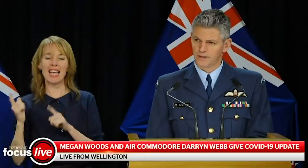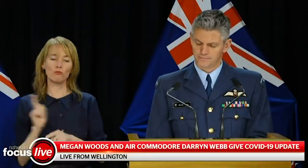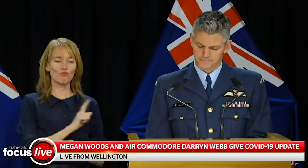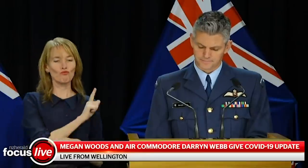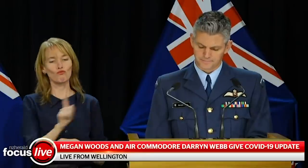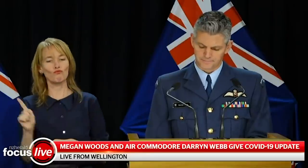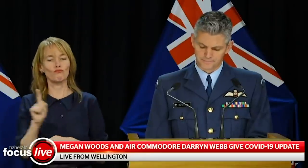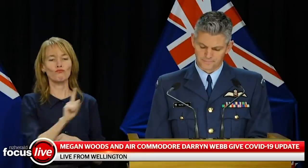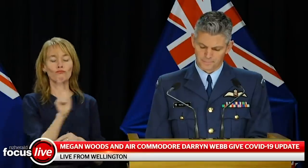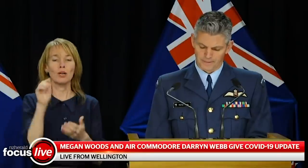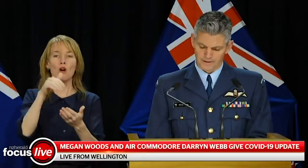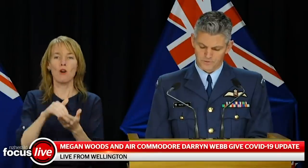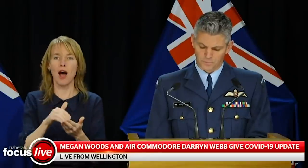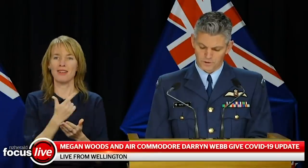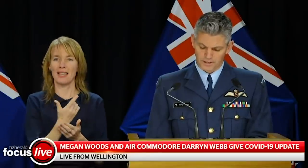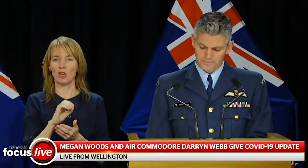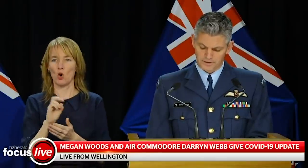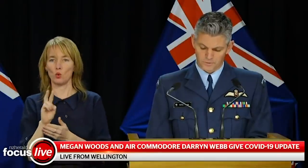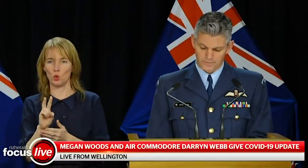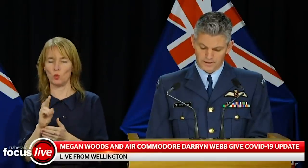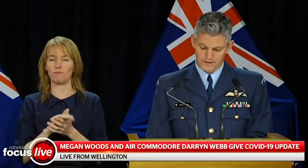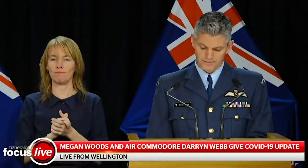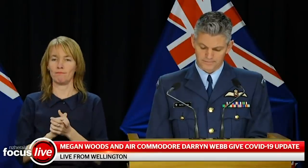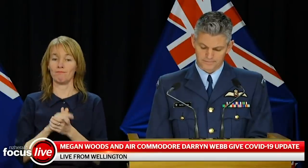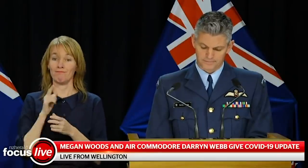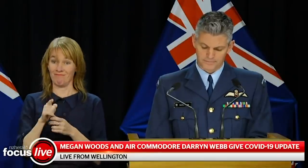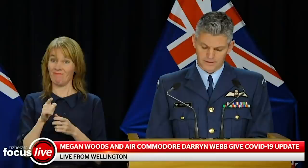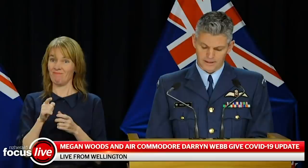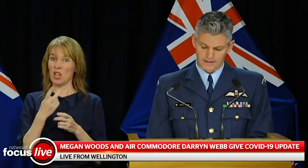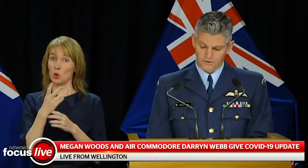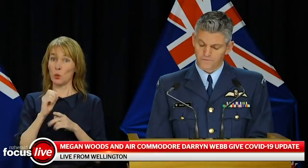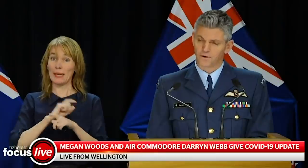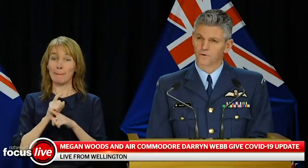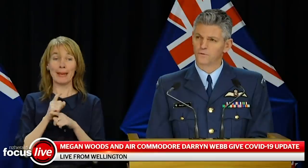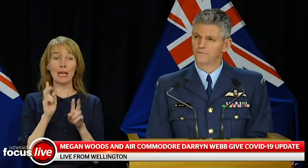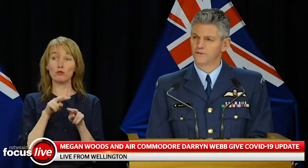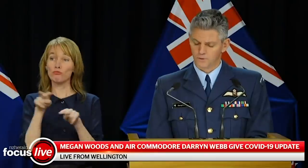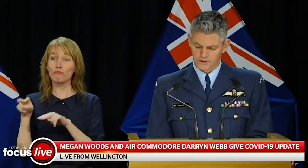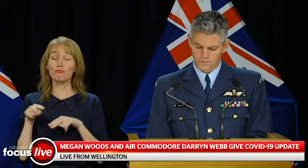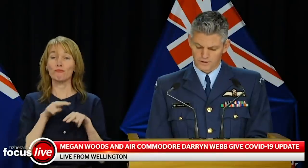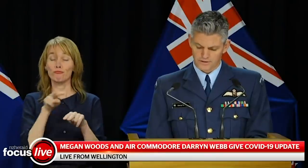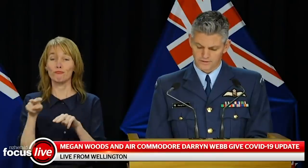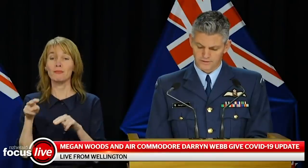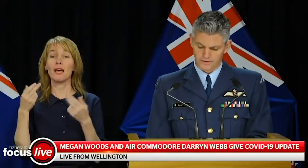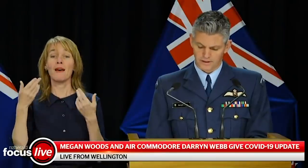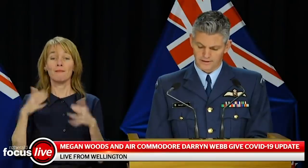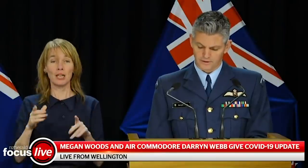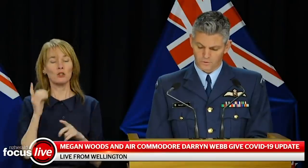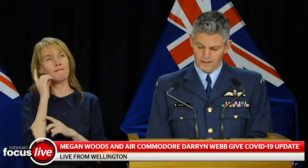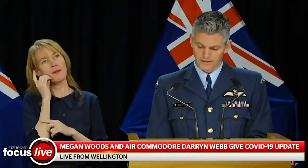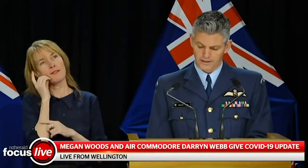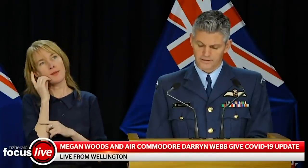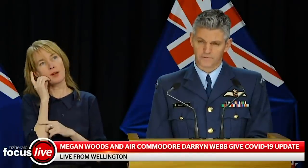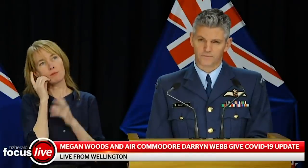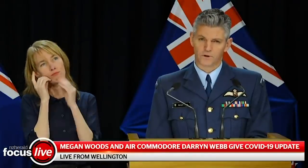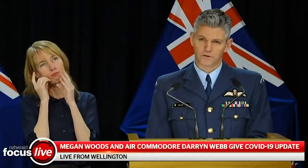.02pm. As reported, he spent 20 minutes there. He then took a phone call for 22 minutes, and